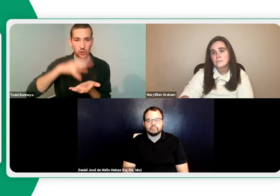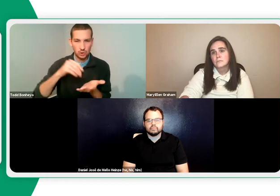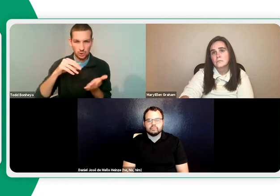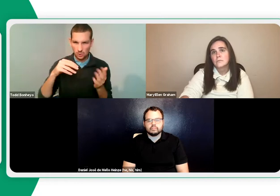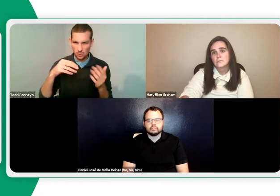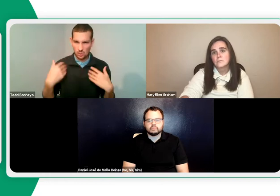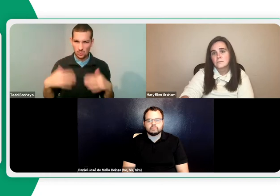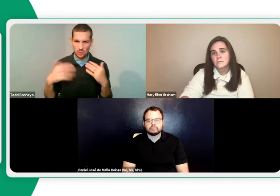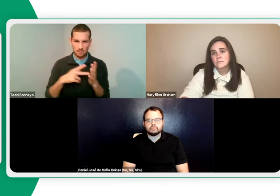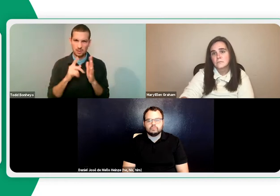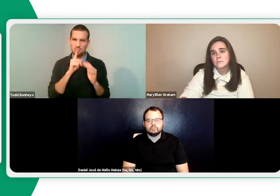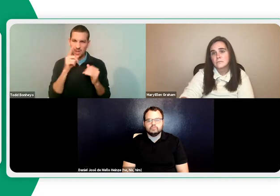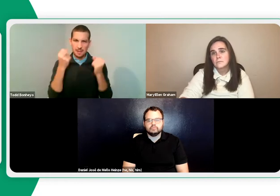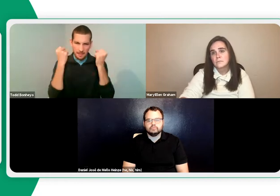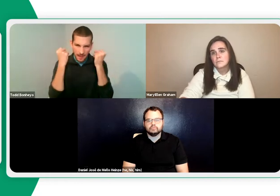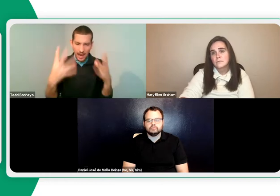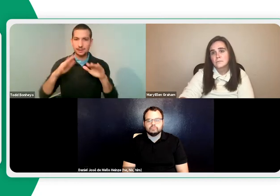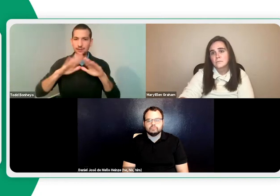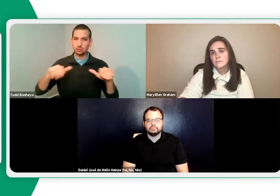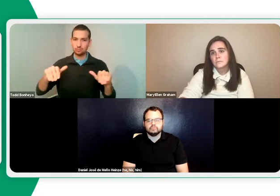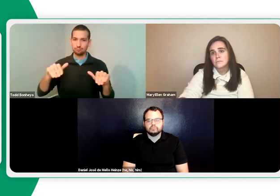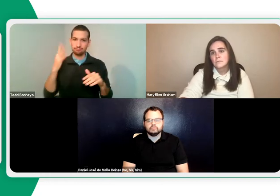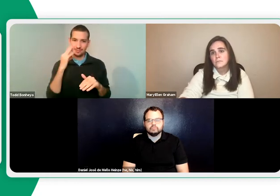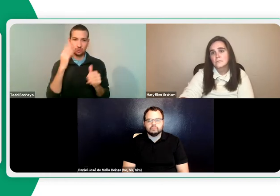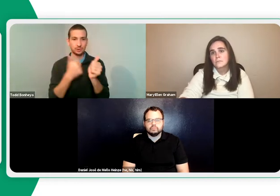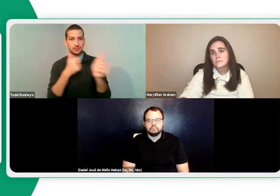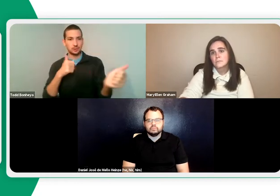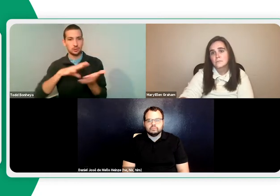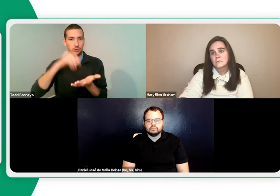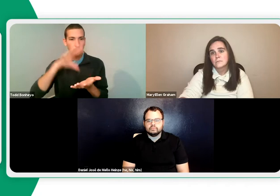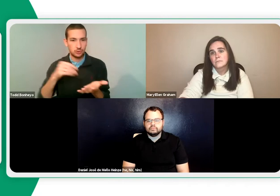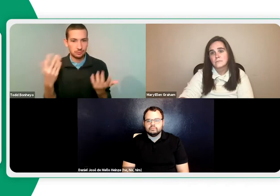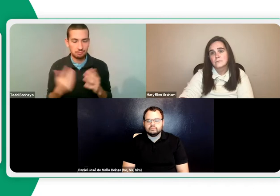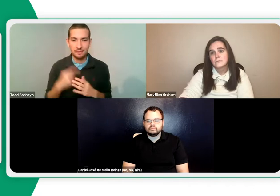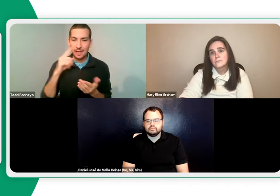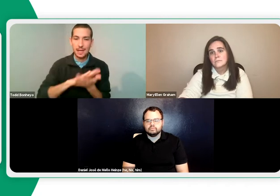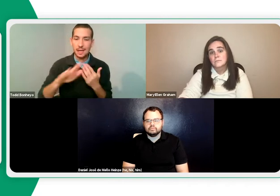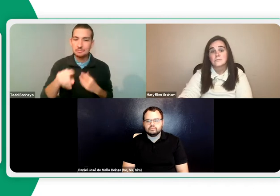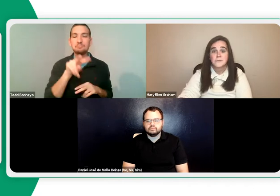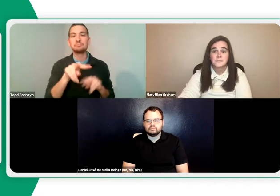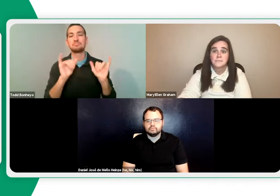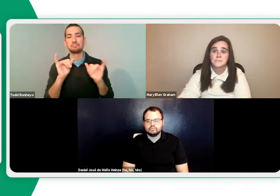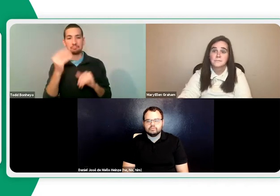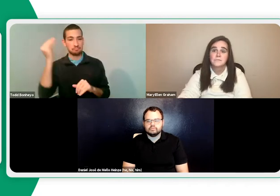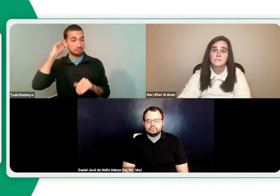children are in hybrid programs, but at least 93% are learning remotely. So we see that's a huge number